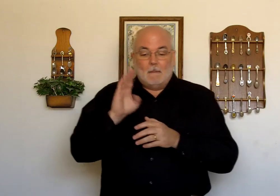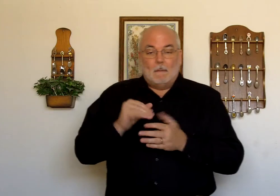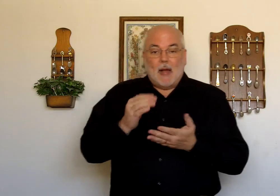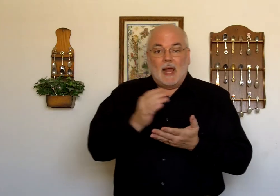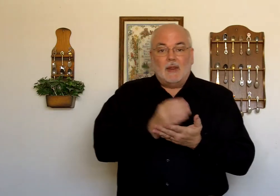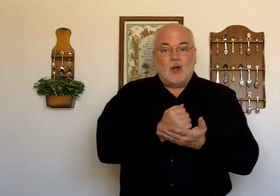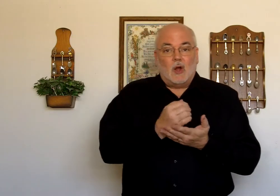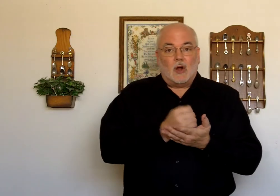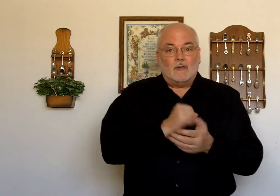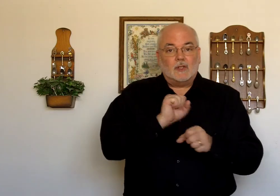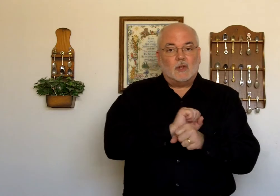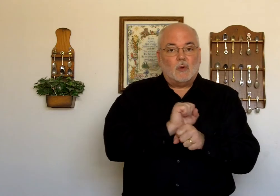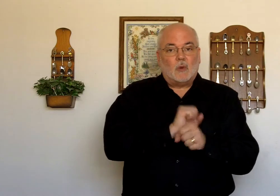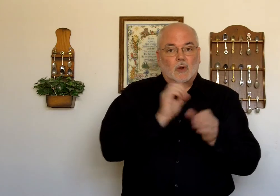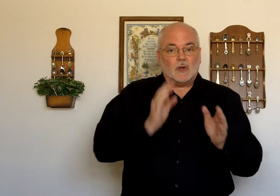By the harvest workers.